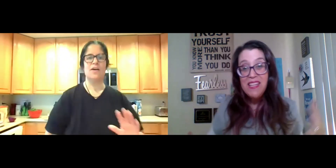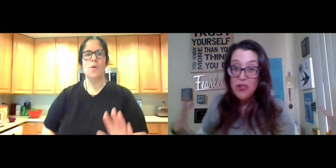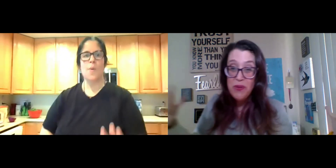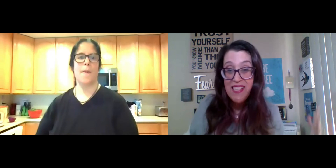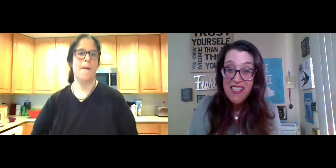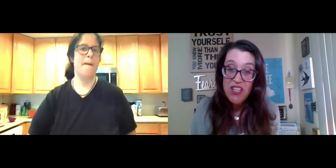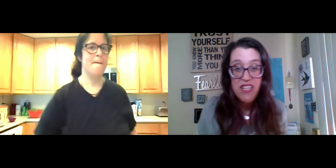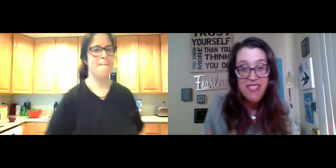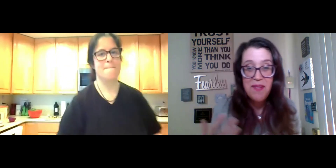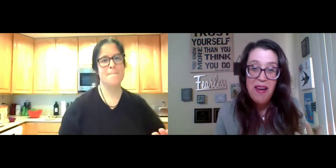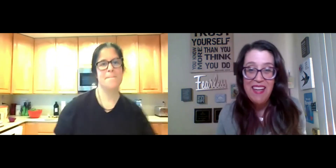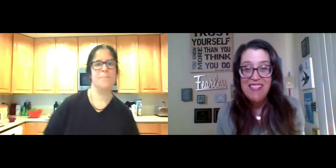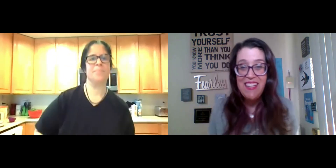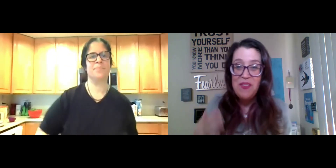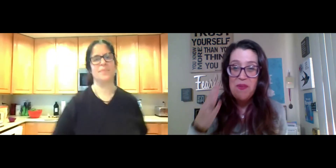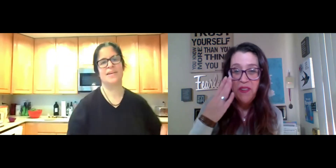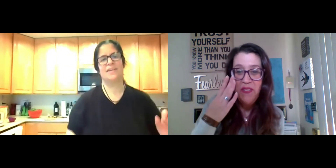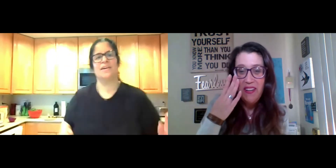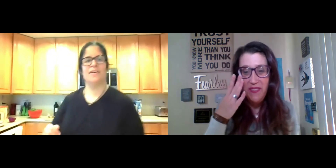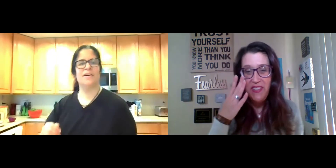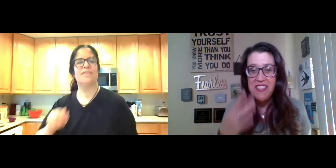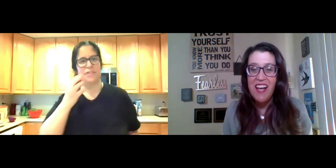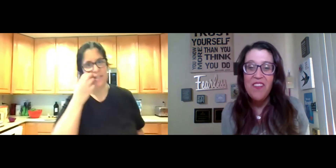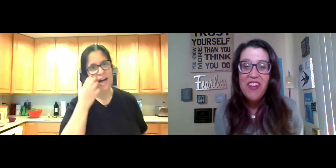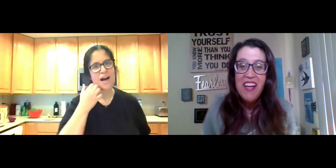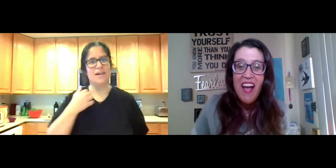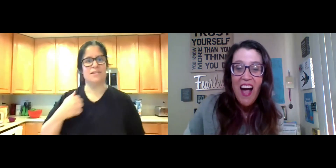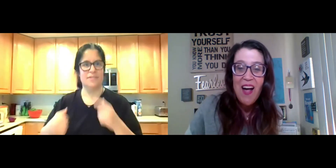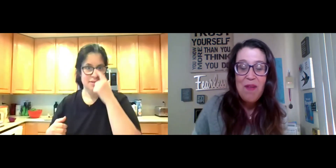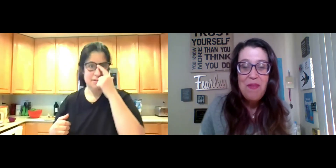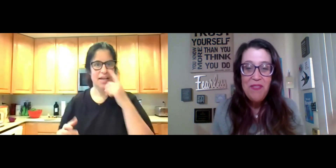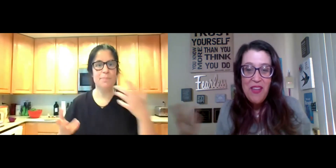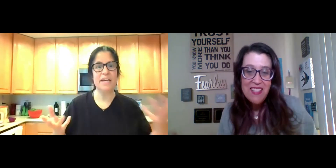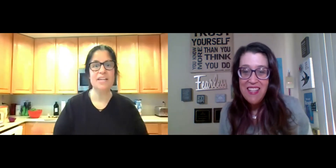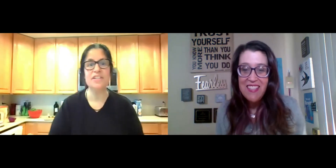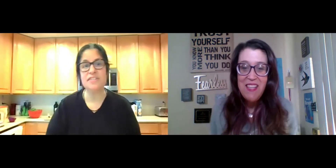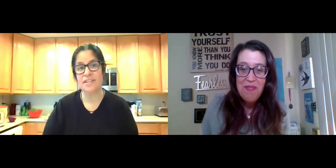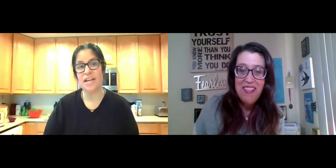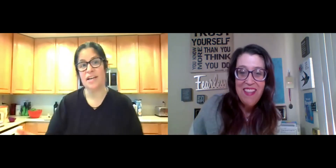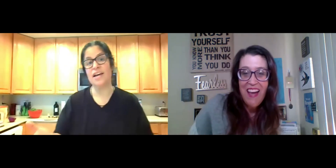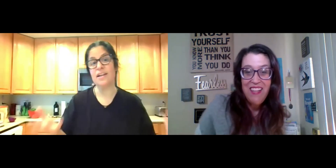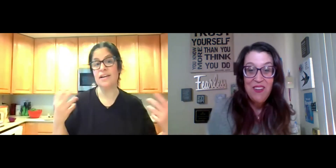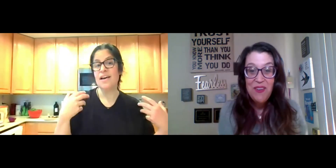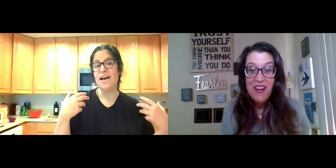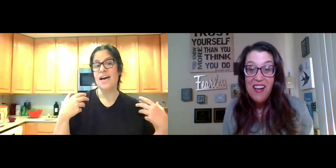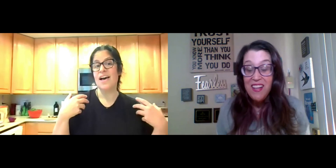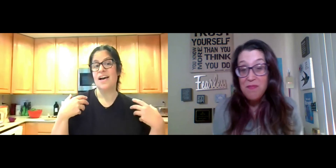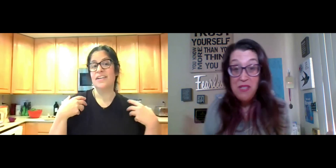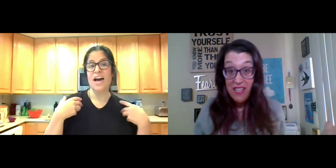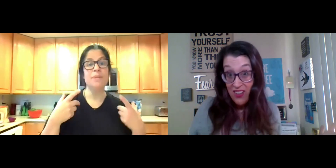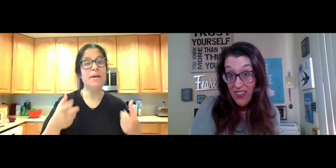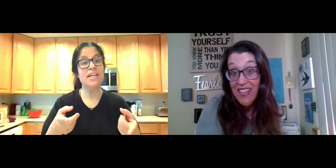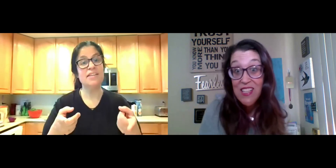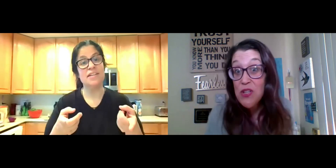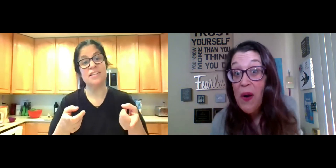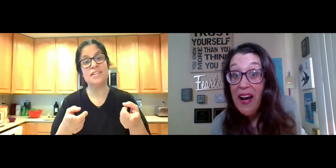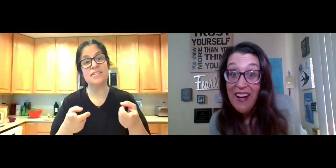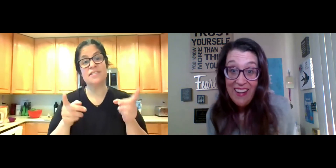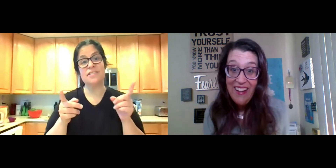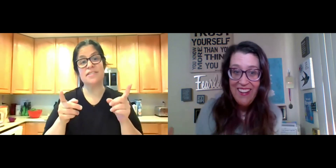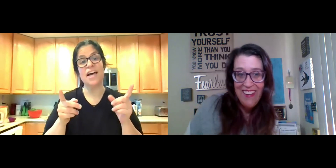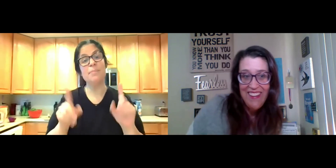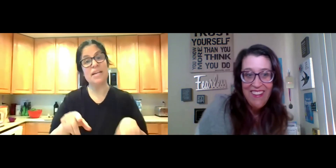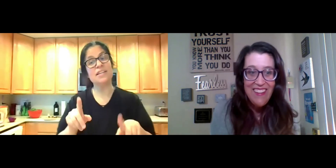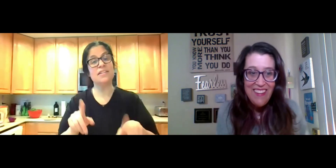making, doing the dishes and making dinner more fun for yourself. Yeah. Um, if that's not something that you Yeah. And making the,